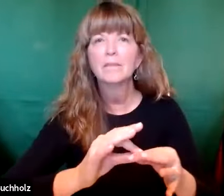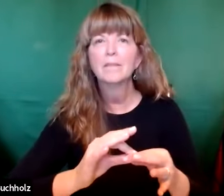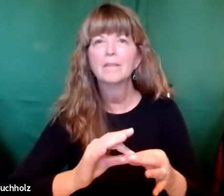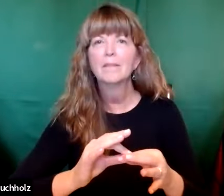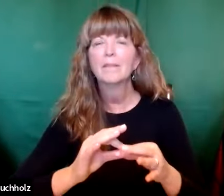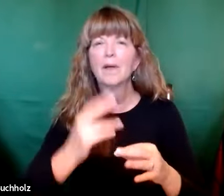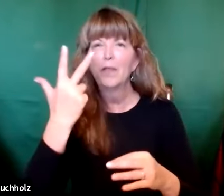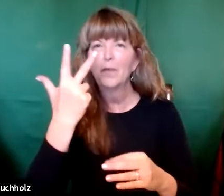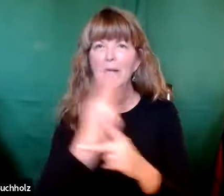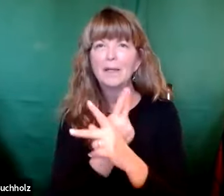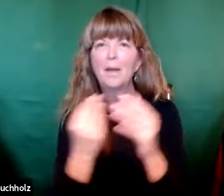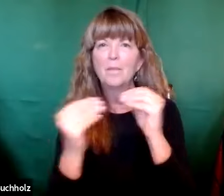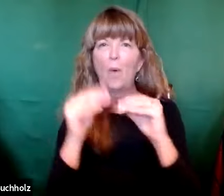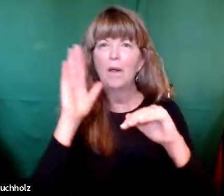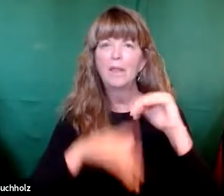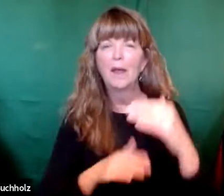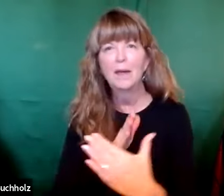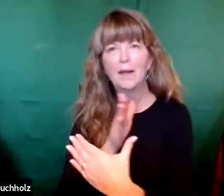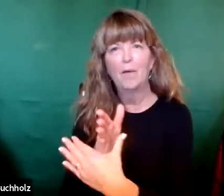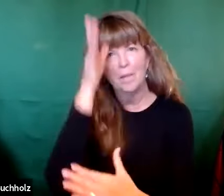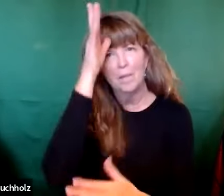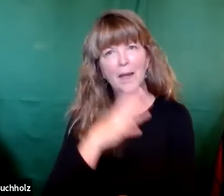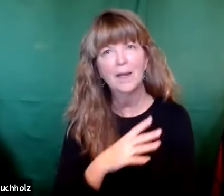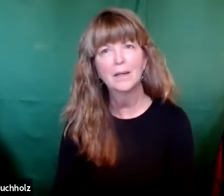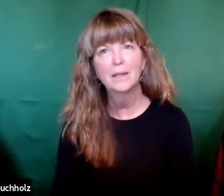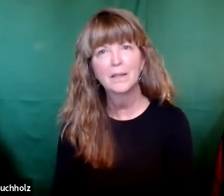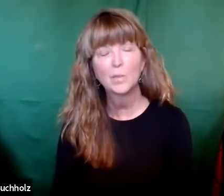they interrupt men. Three times more often.